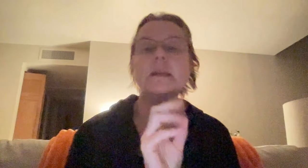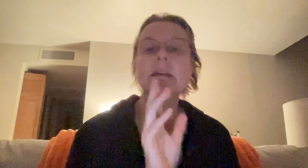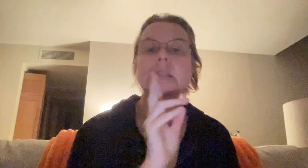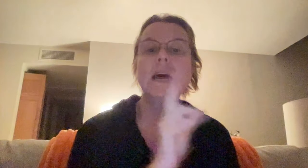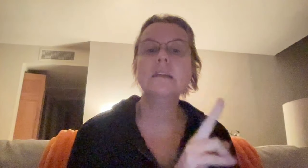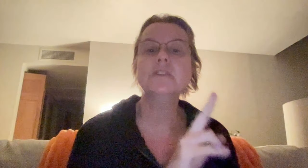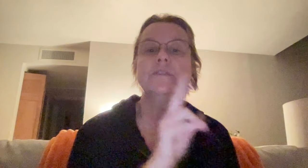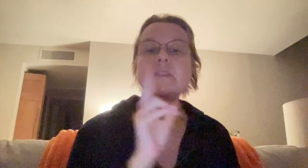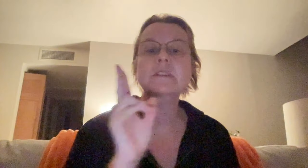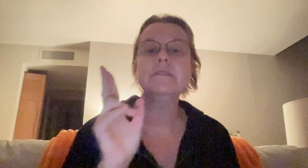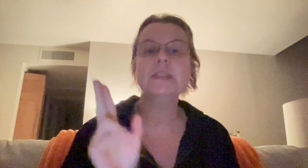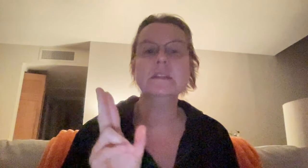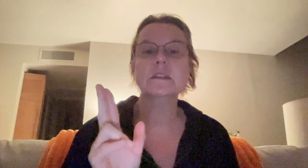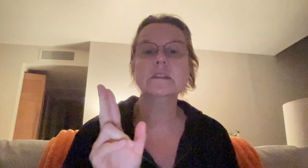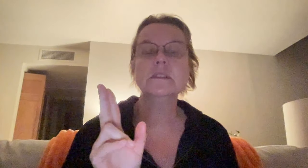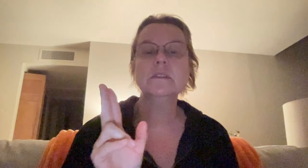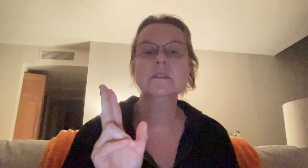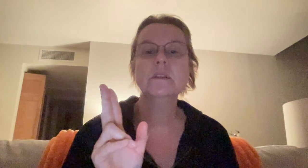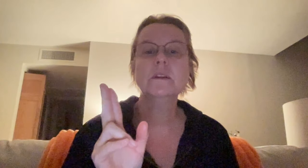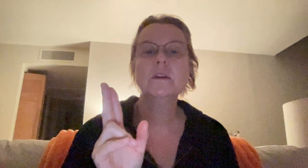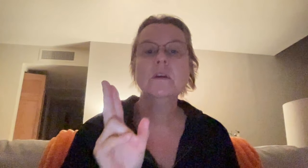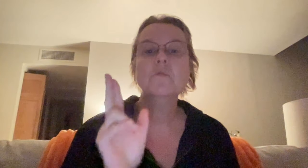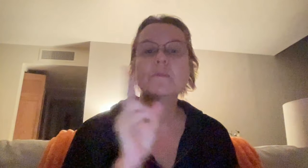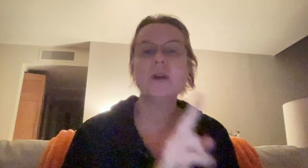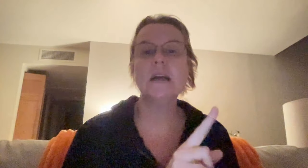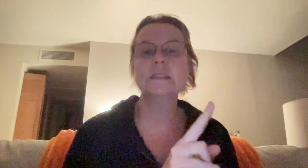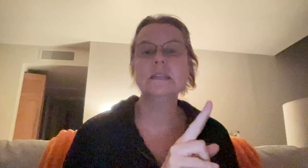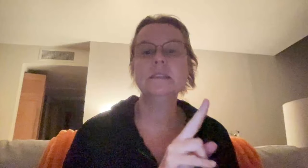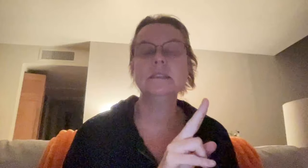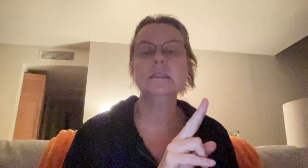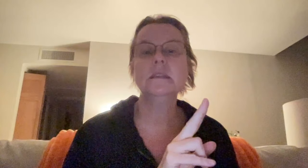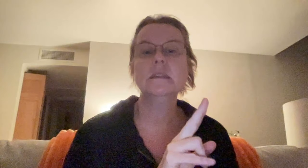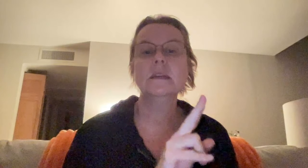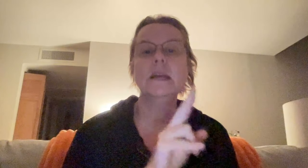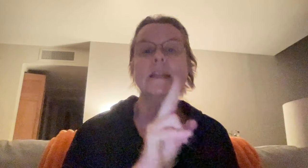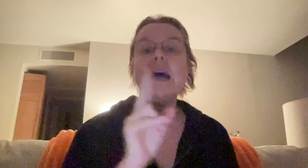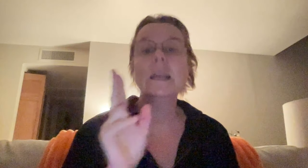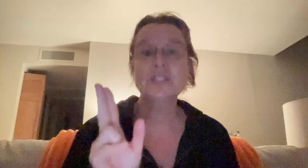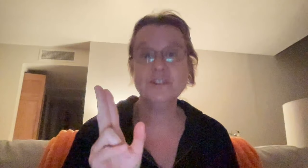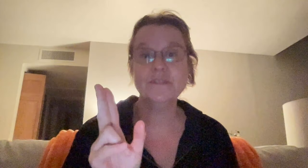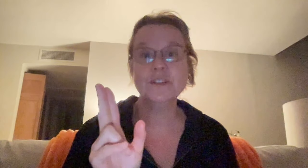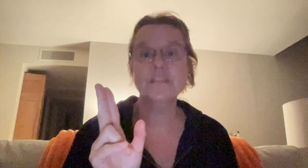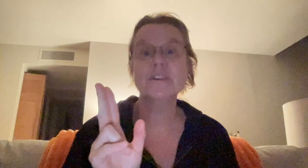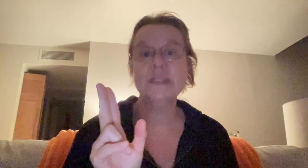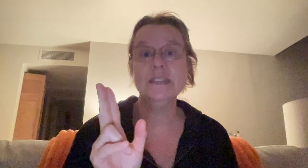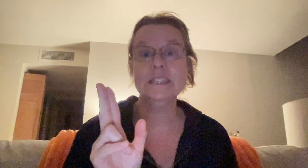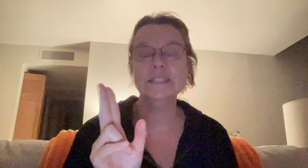Because extroverted feelers will process and extrovert their feelings.